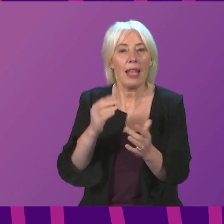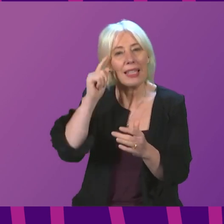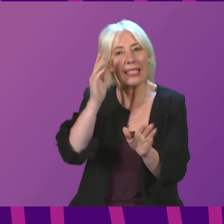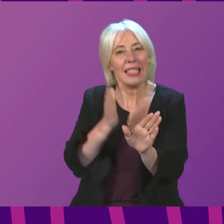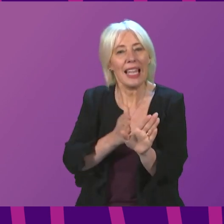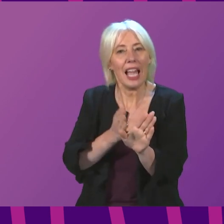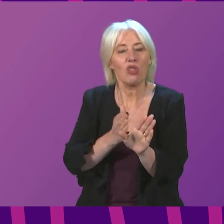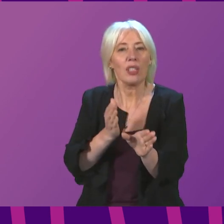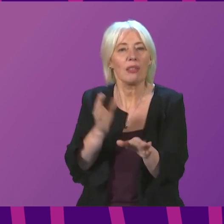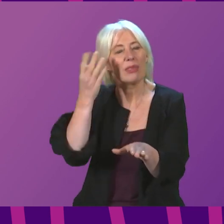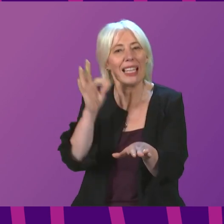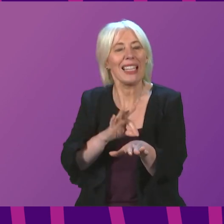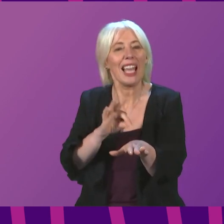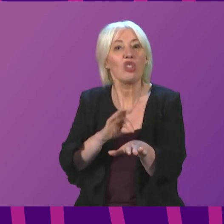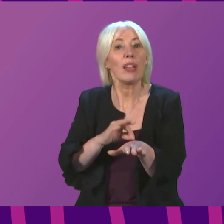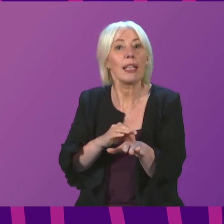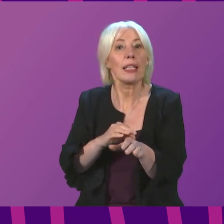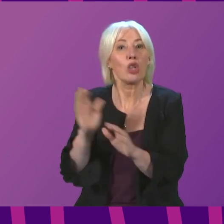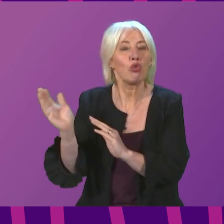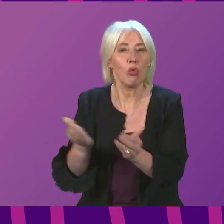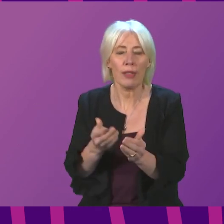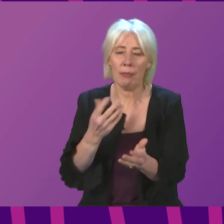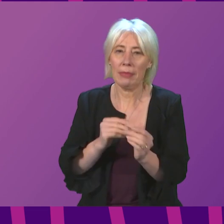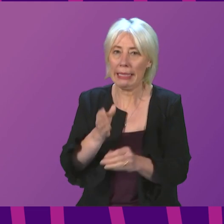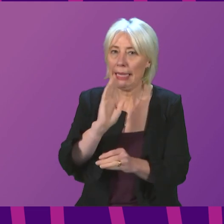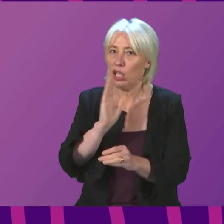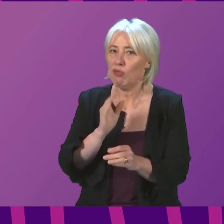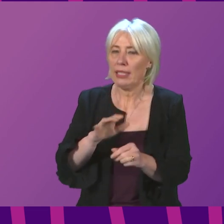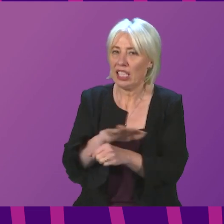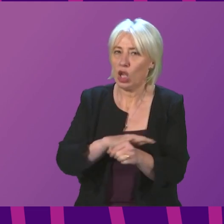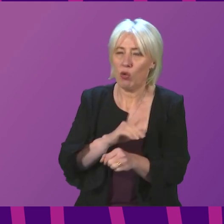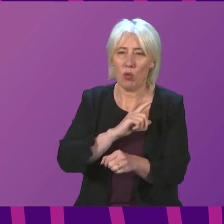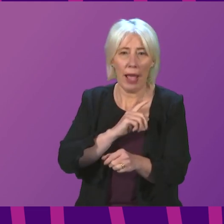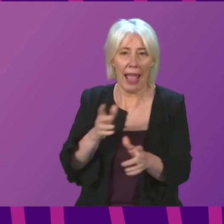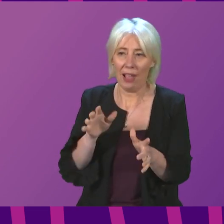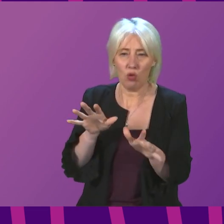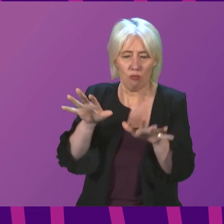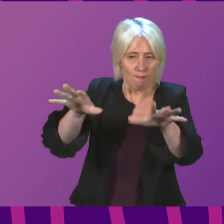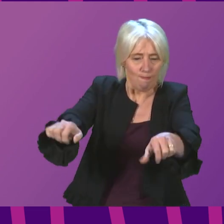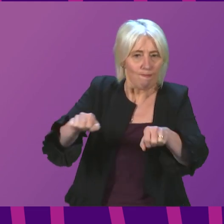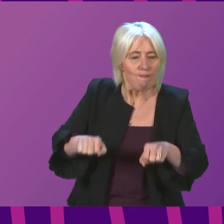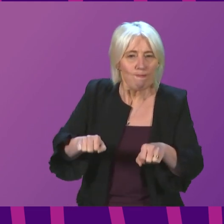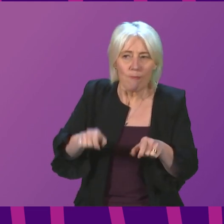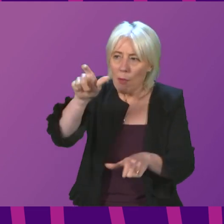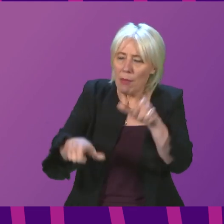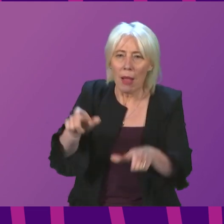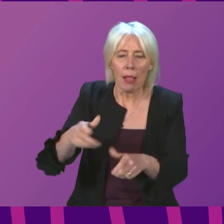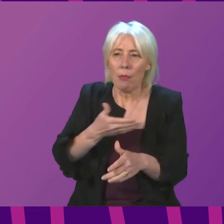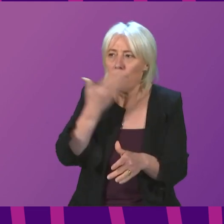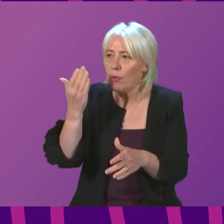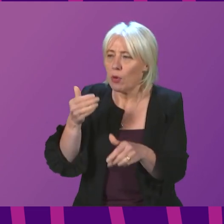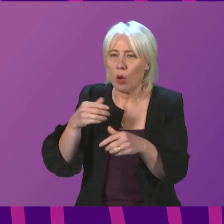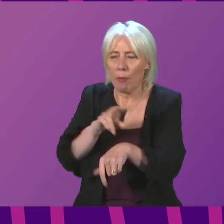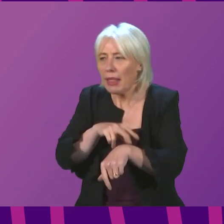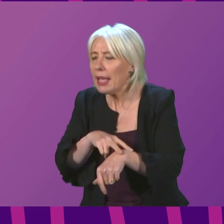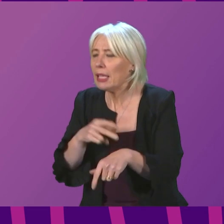have found themselves in dangerous situations, as they have had to restrain patients without the support of a psychiatric doctor, security team or police